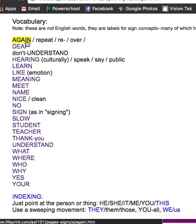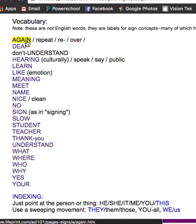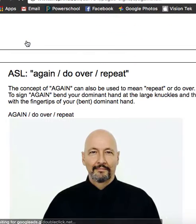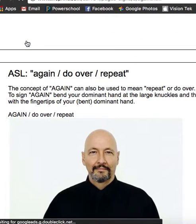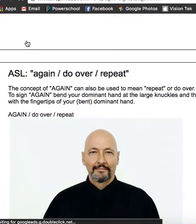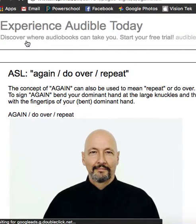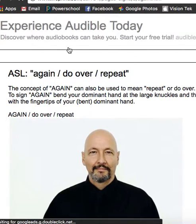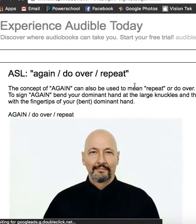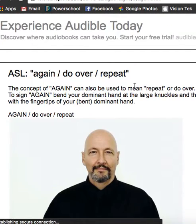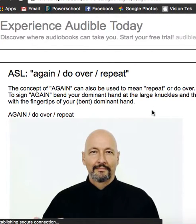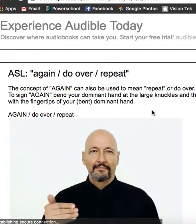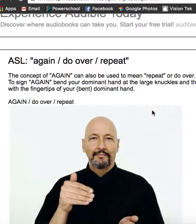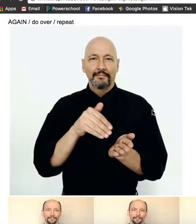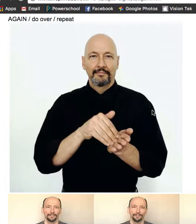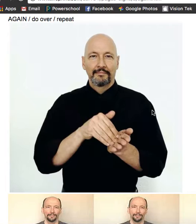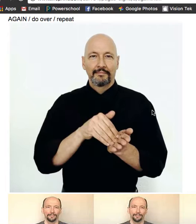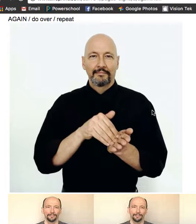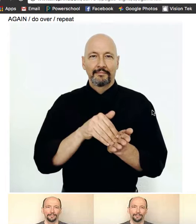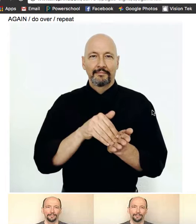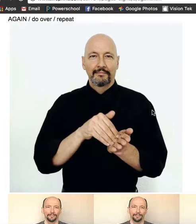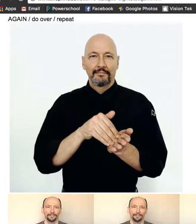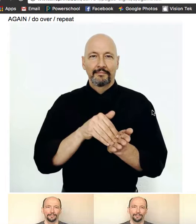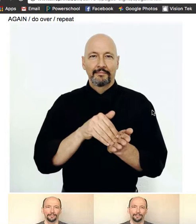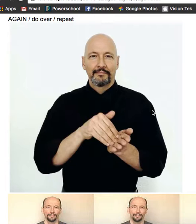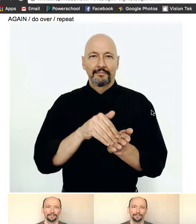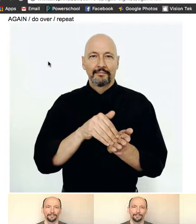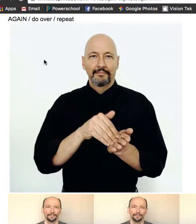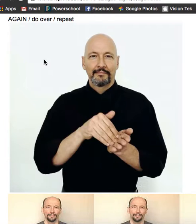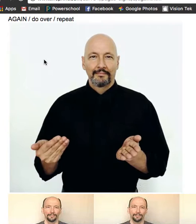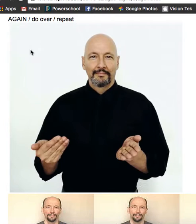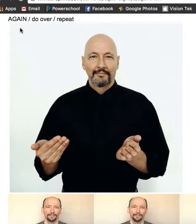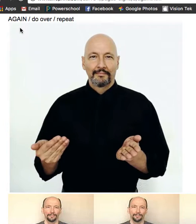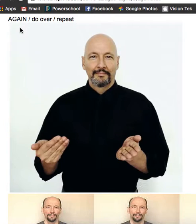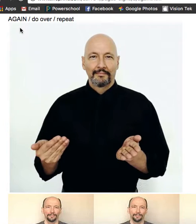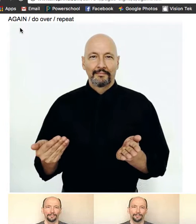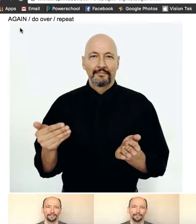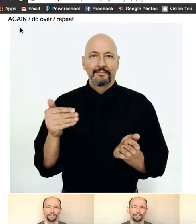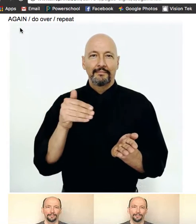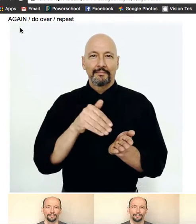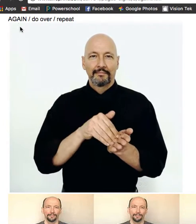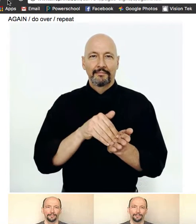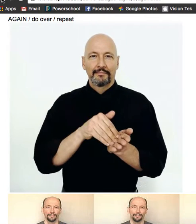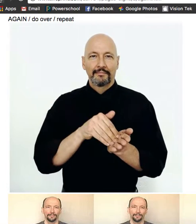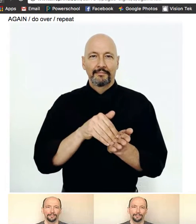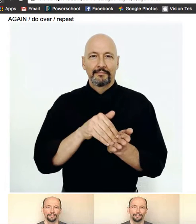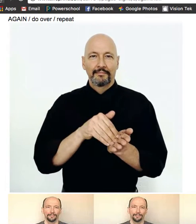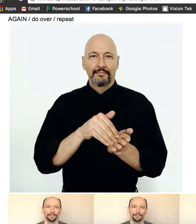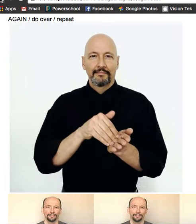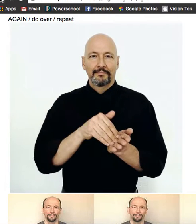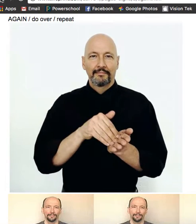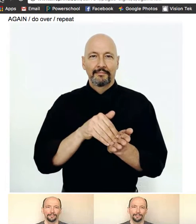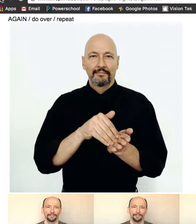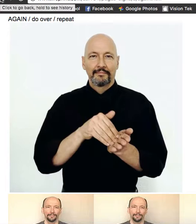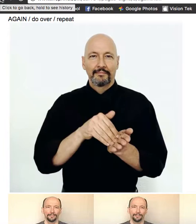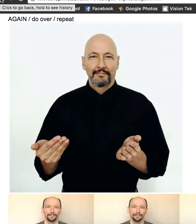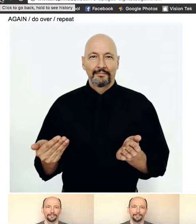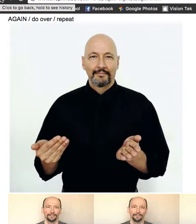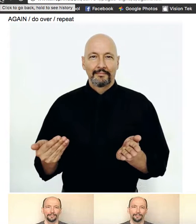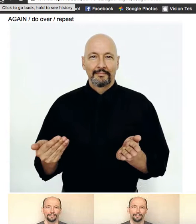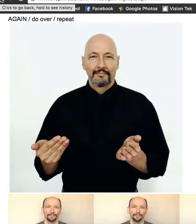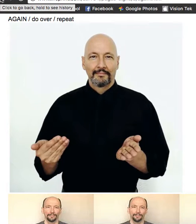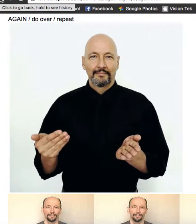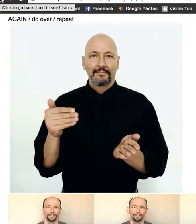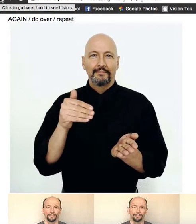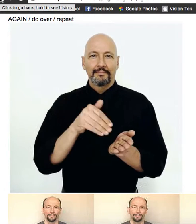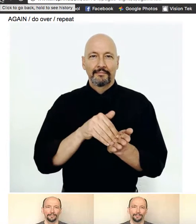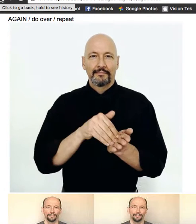would learn each vocab word and it would have the gif of each one and then I'd do it